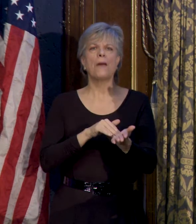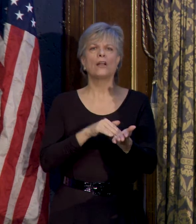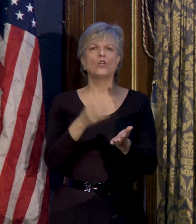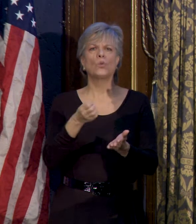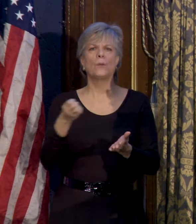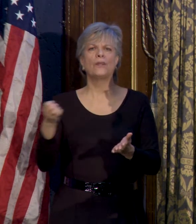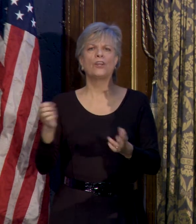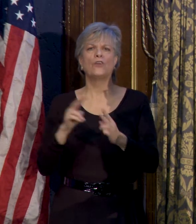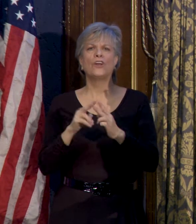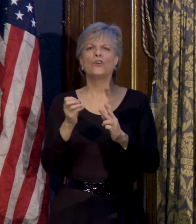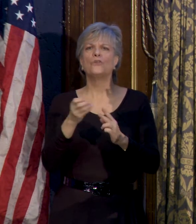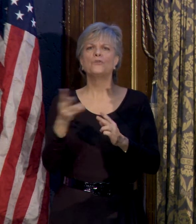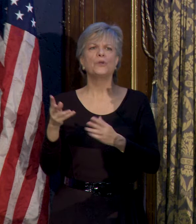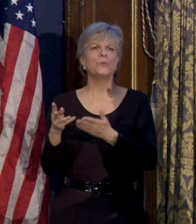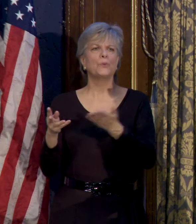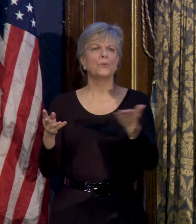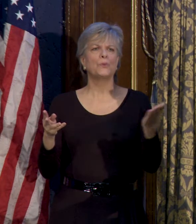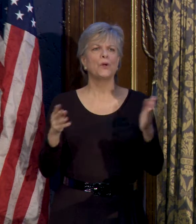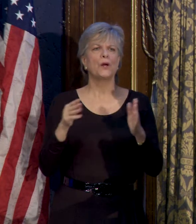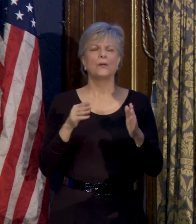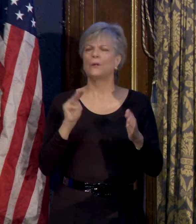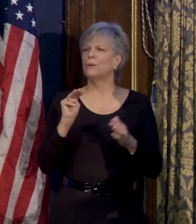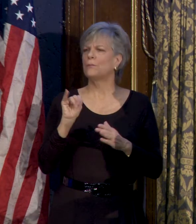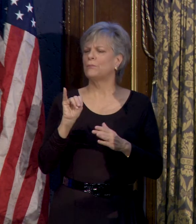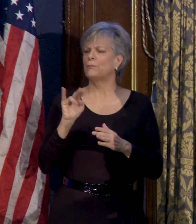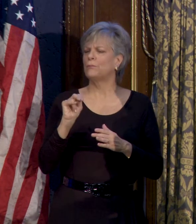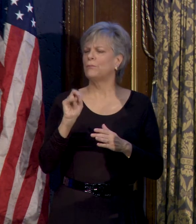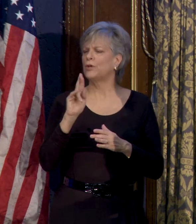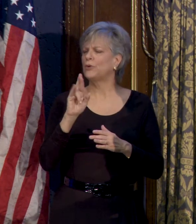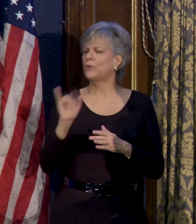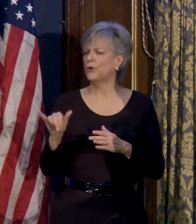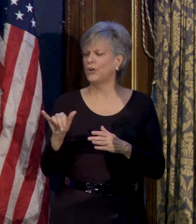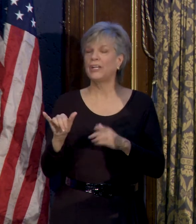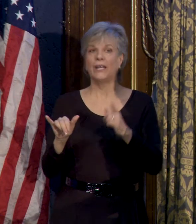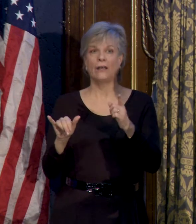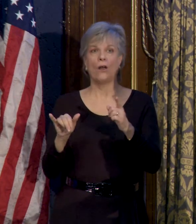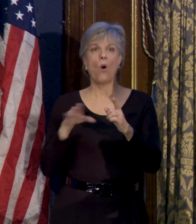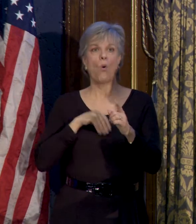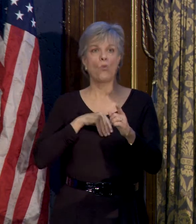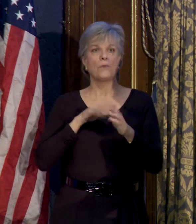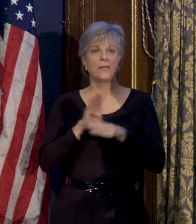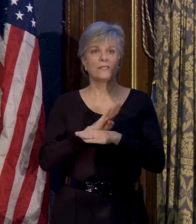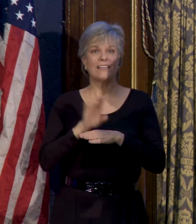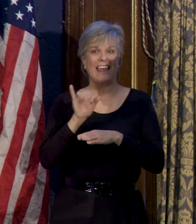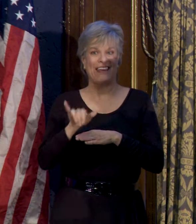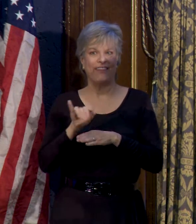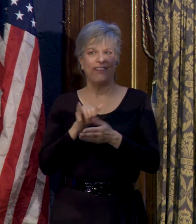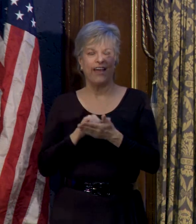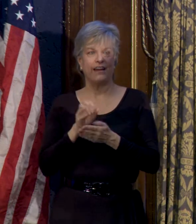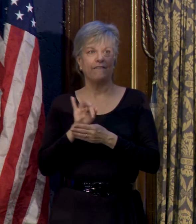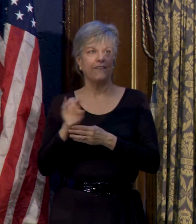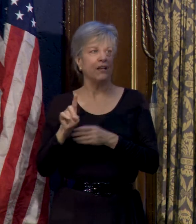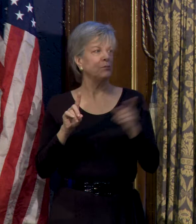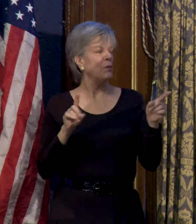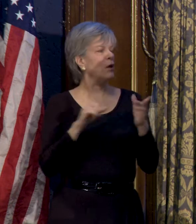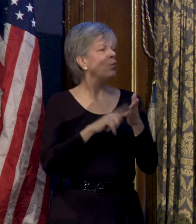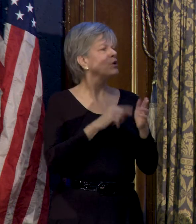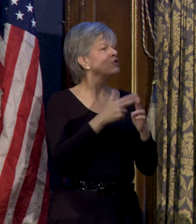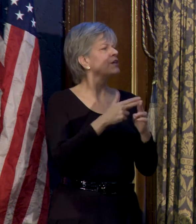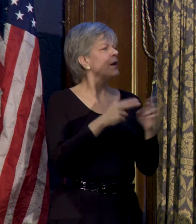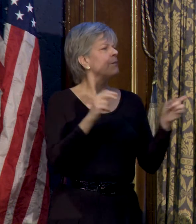And there are very few minority and women-owned businesses in that field. But I would suggest that the person, Angel, what is it?